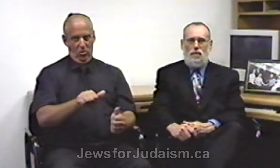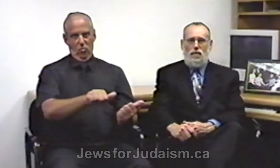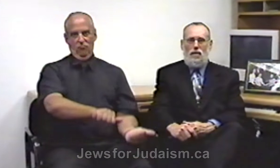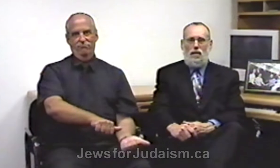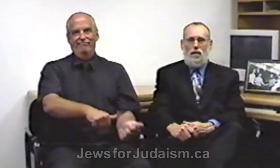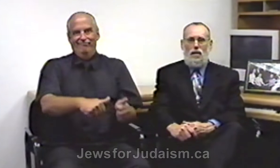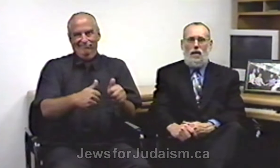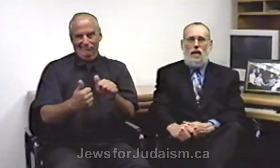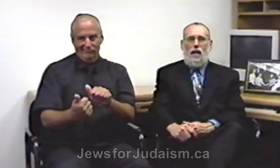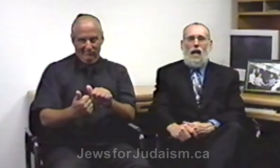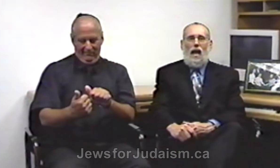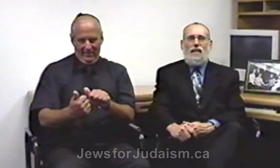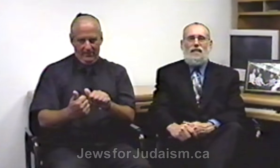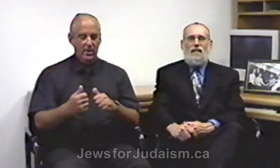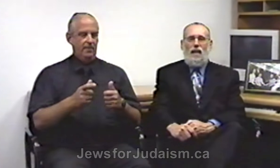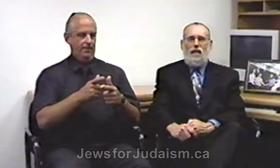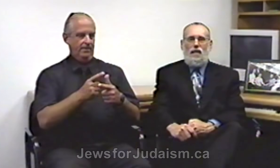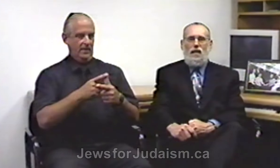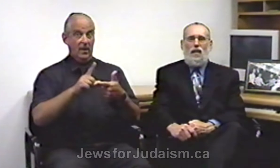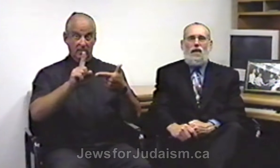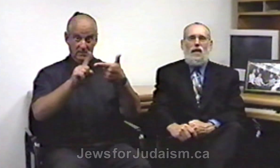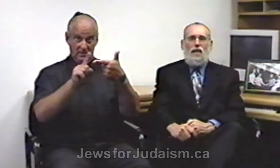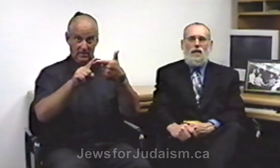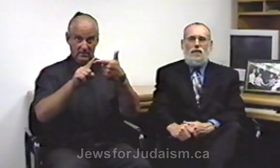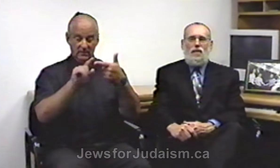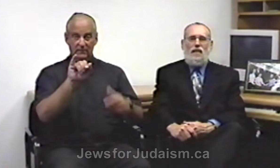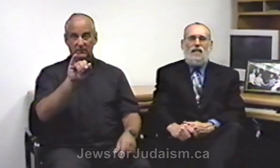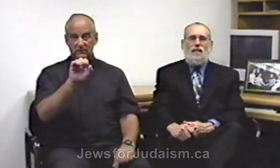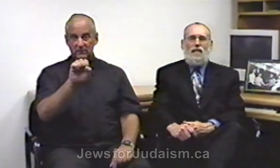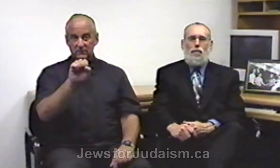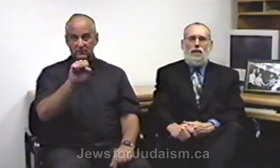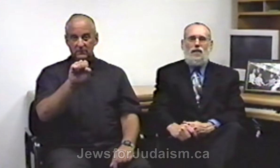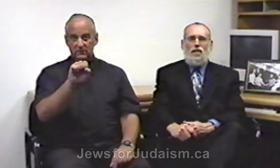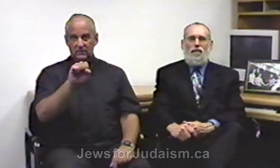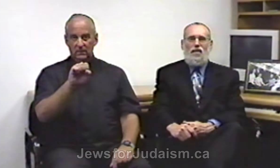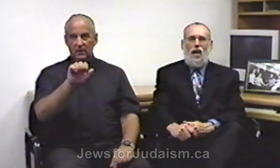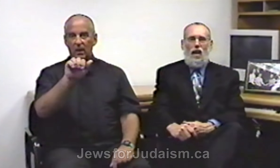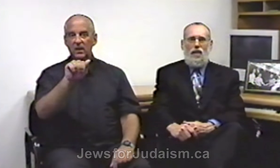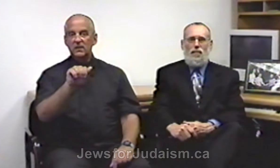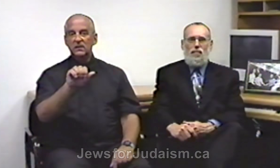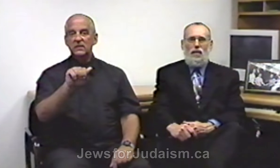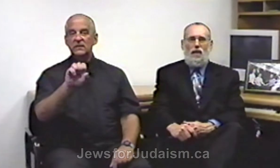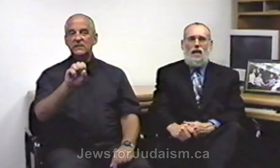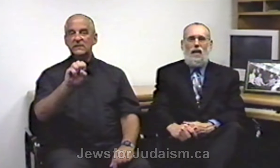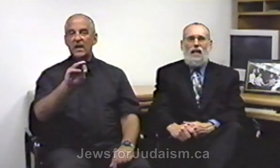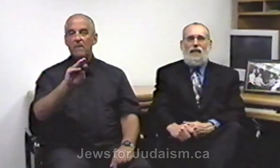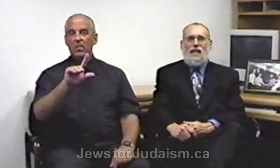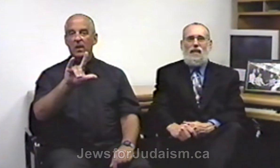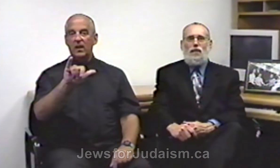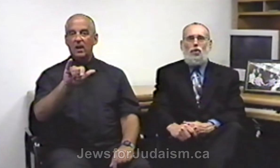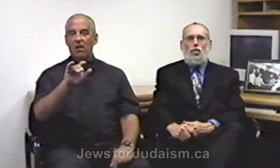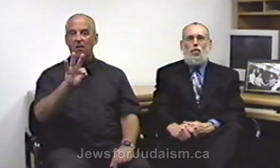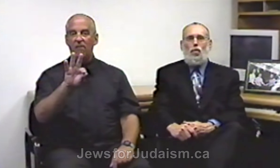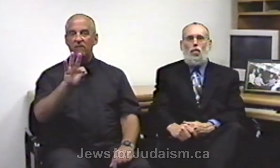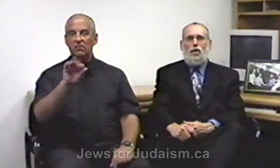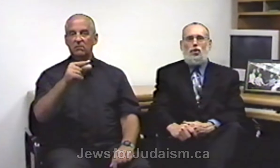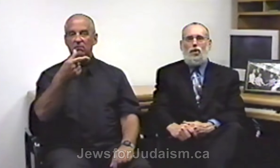and the second is the Assemblies of God. These two Christian